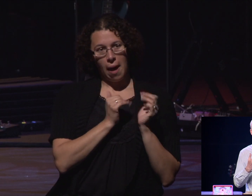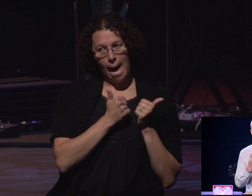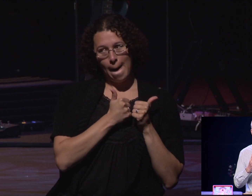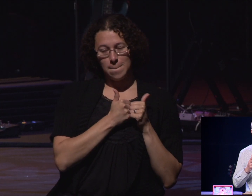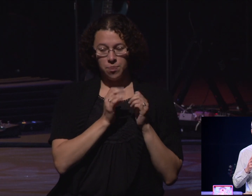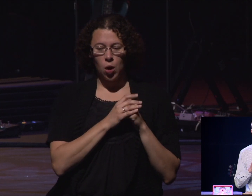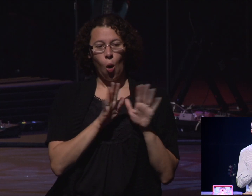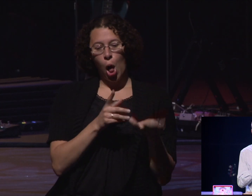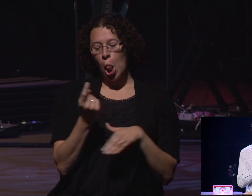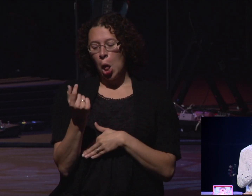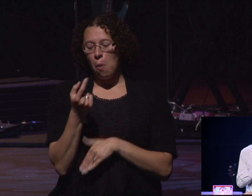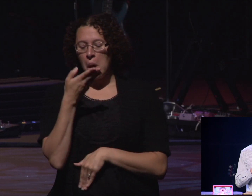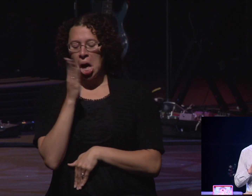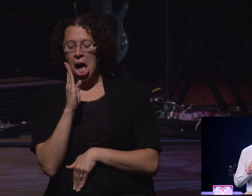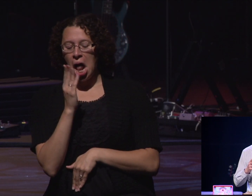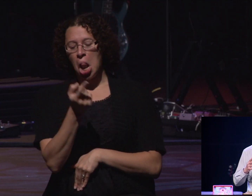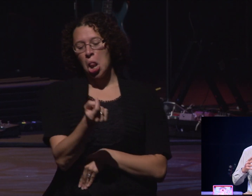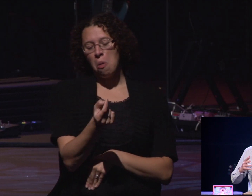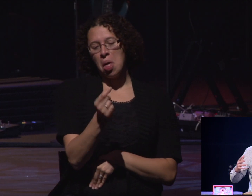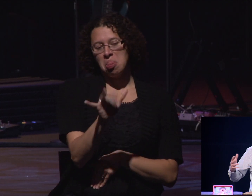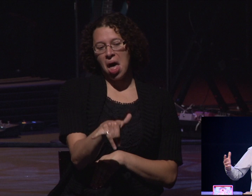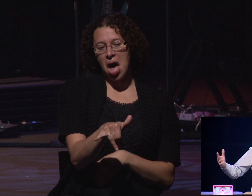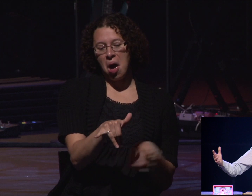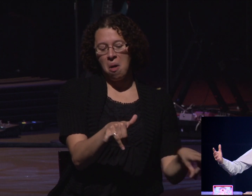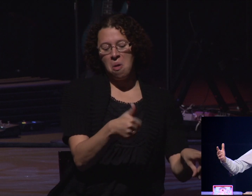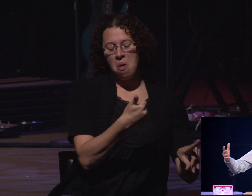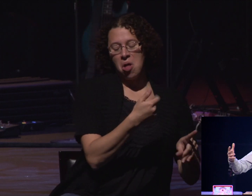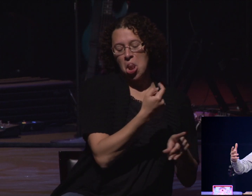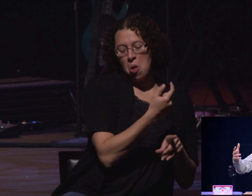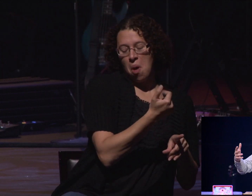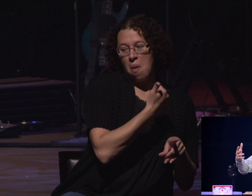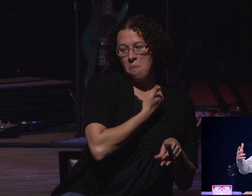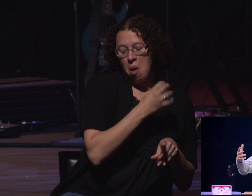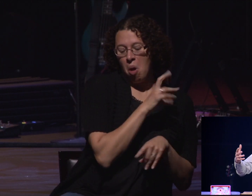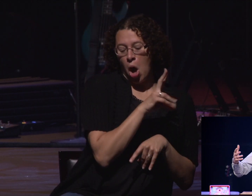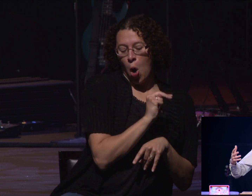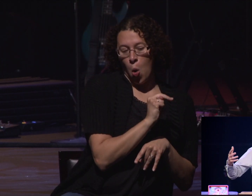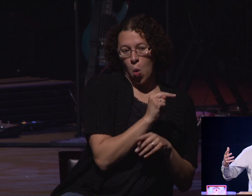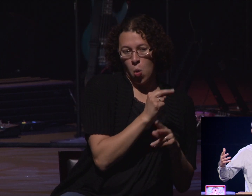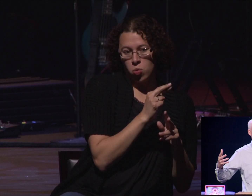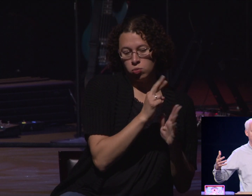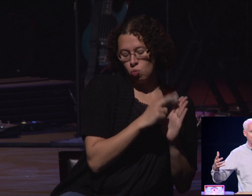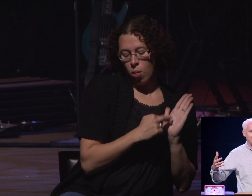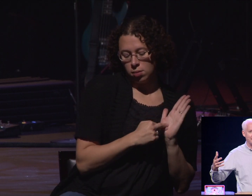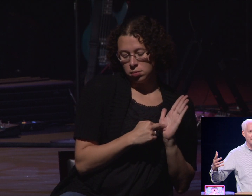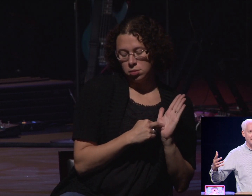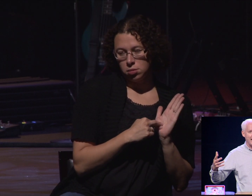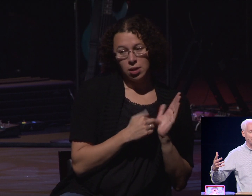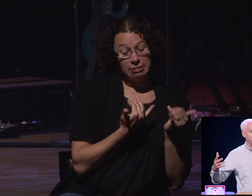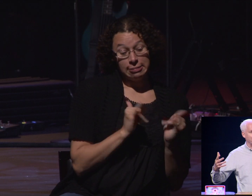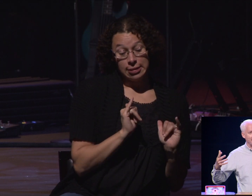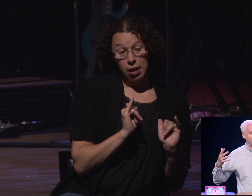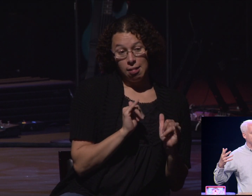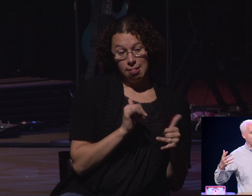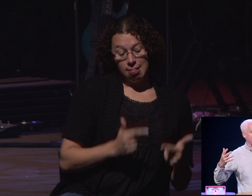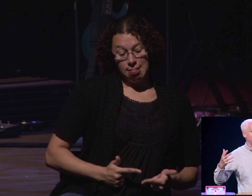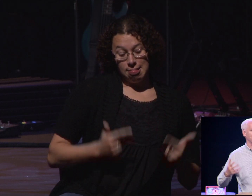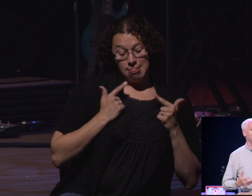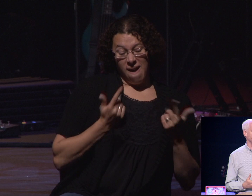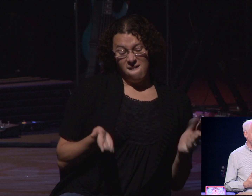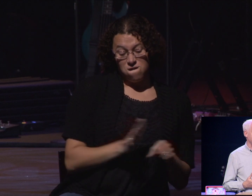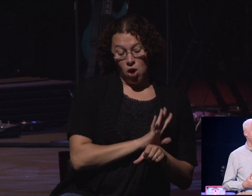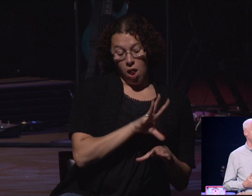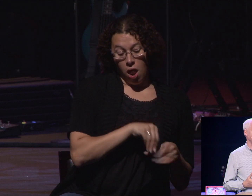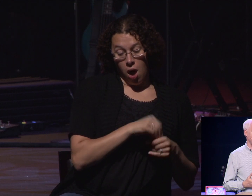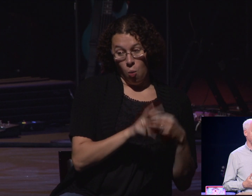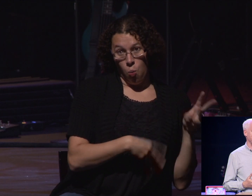bit of this, a little bit of this, so I can twist my own rules and think somehow I can have the whole world and still have all of heaven, and we're playing a terrible